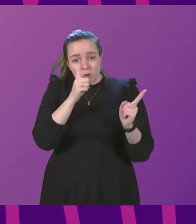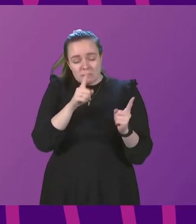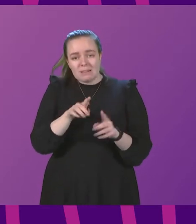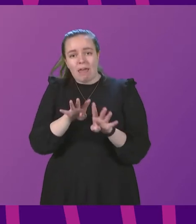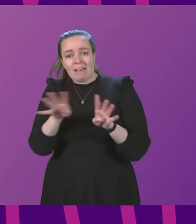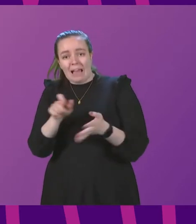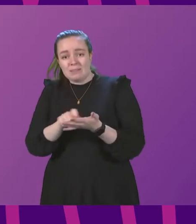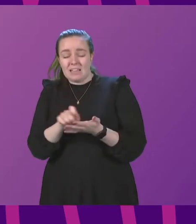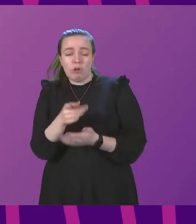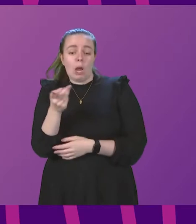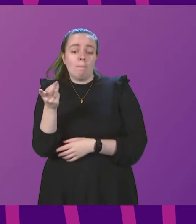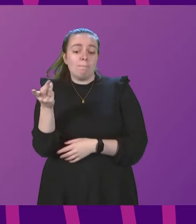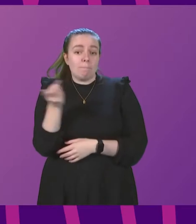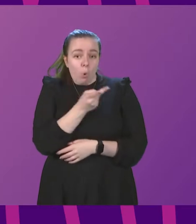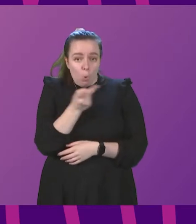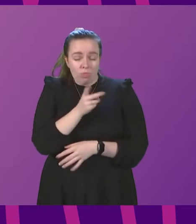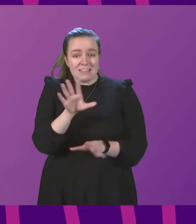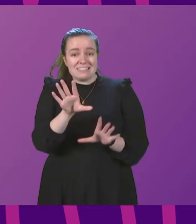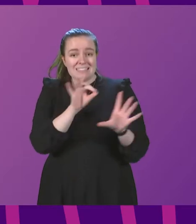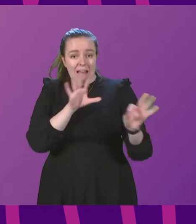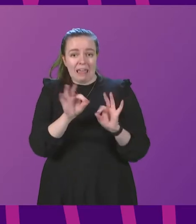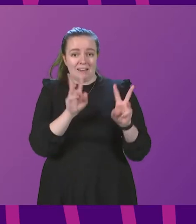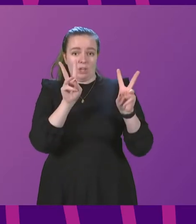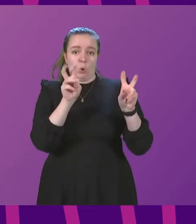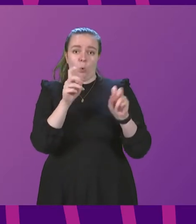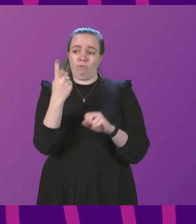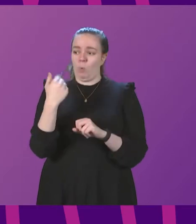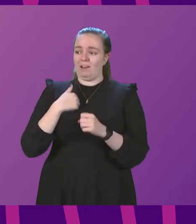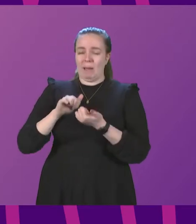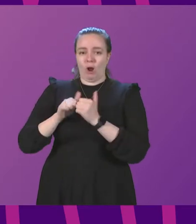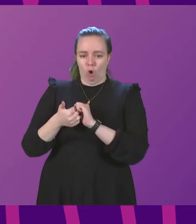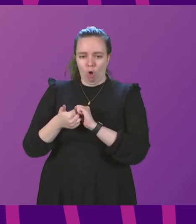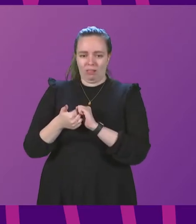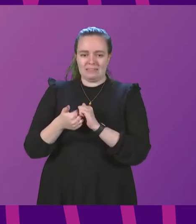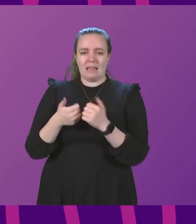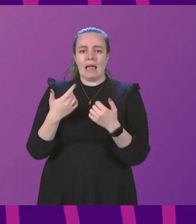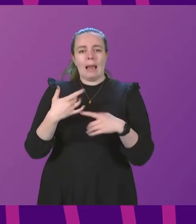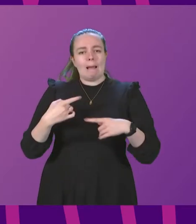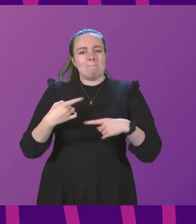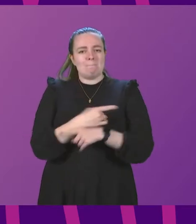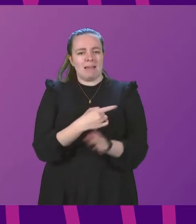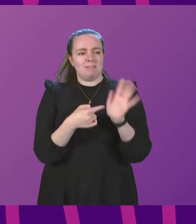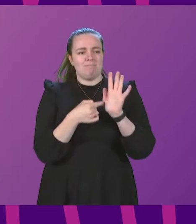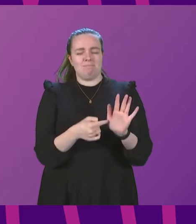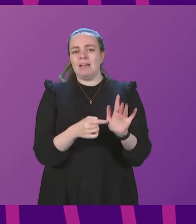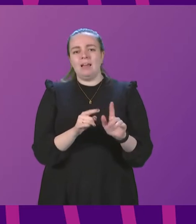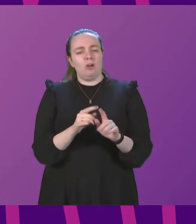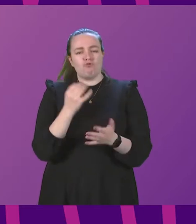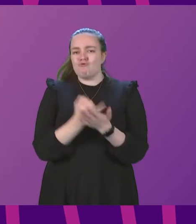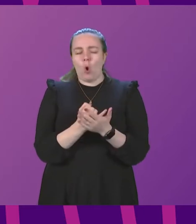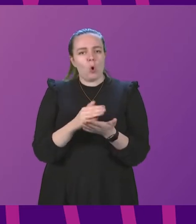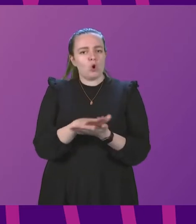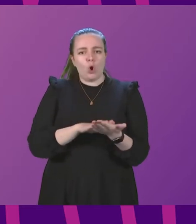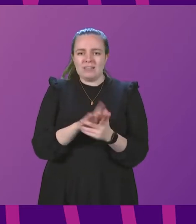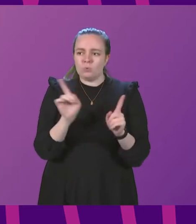Secretary have both selectively quoted from one of my colleagues and grossly misrepresented out of context what was